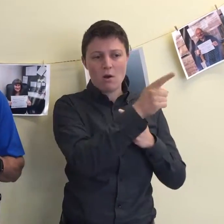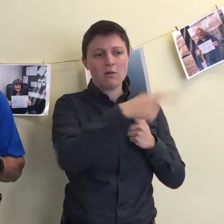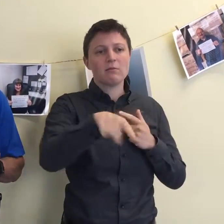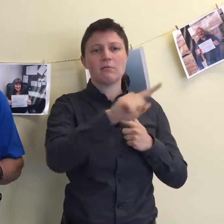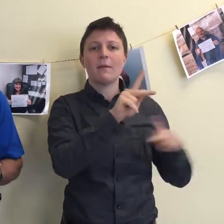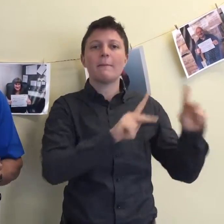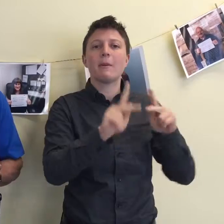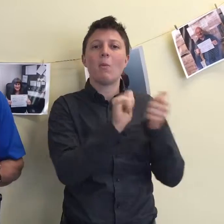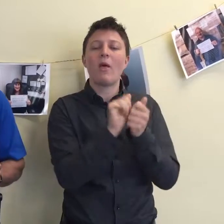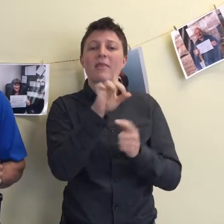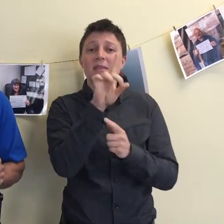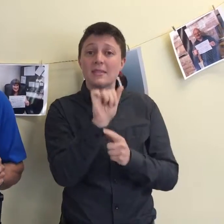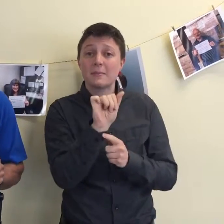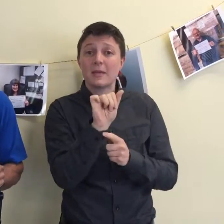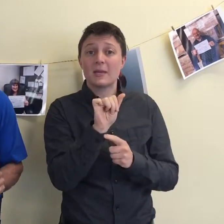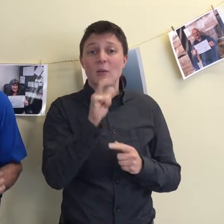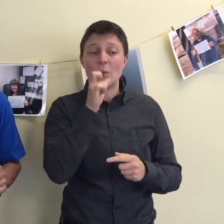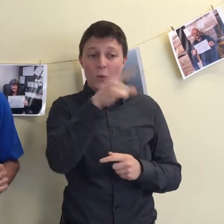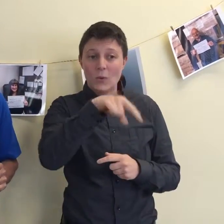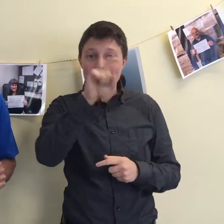need of training.